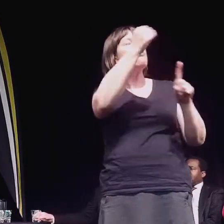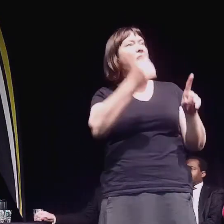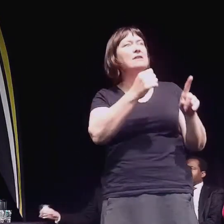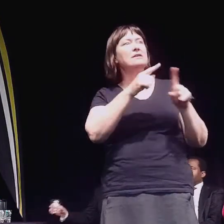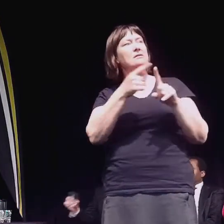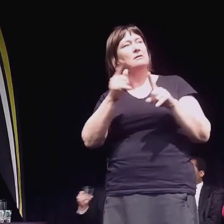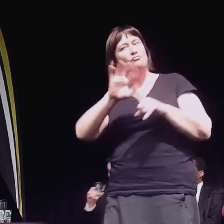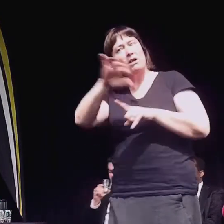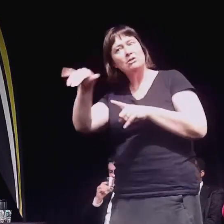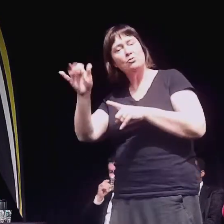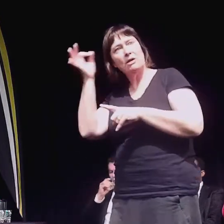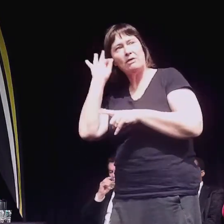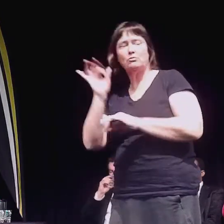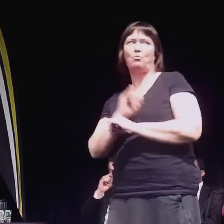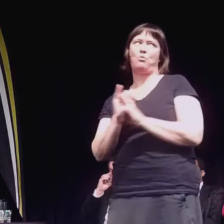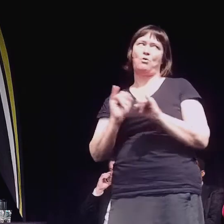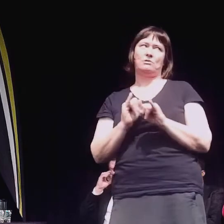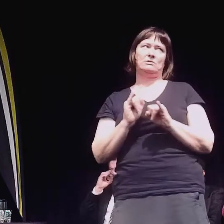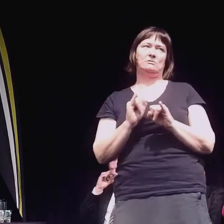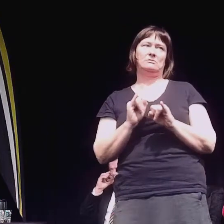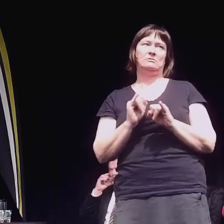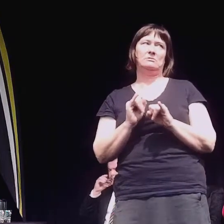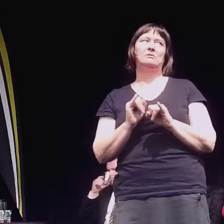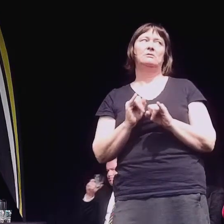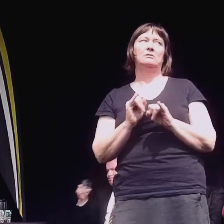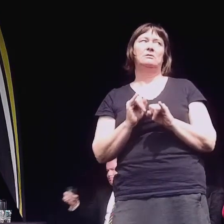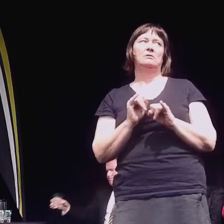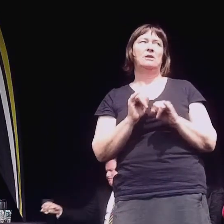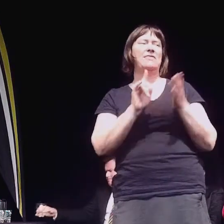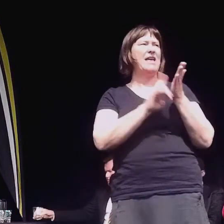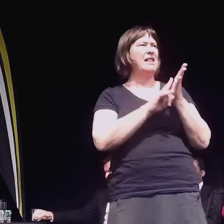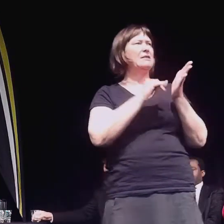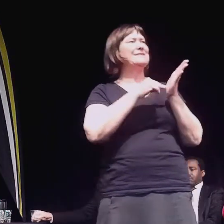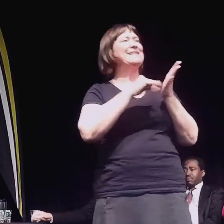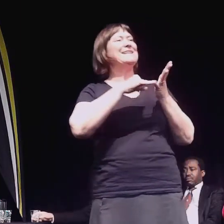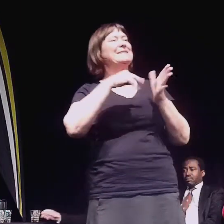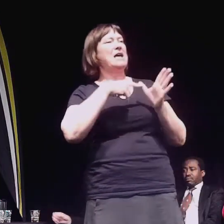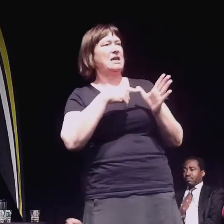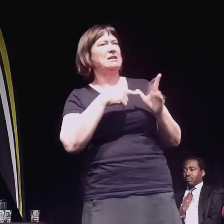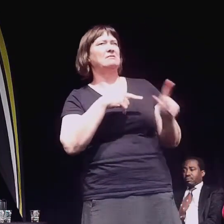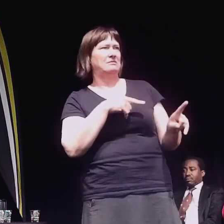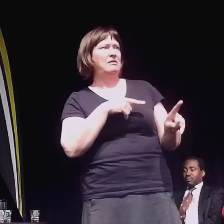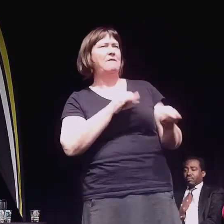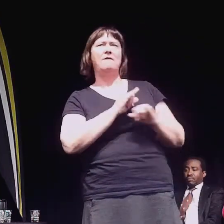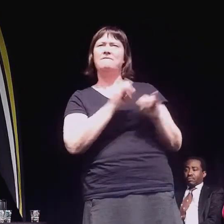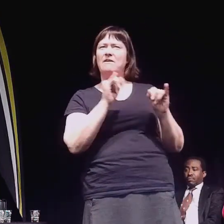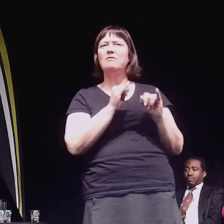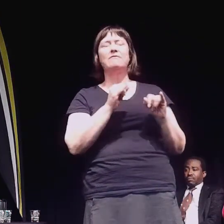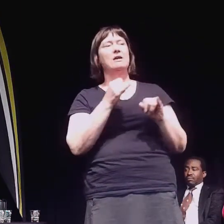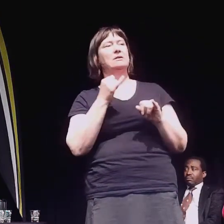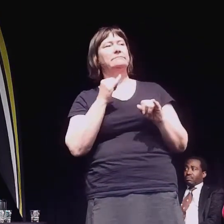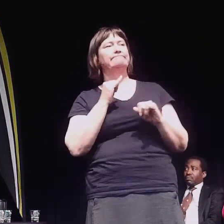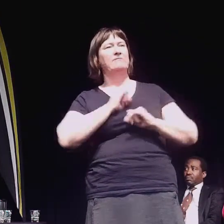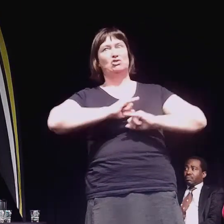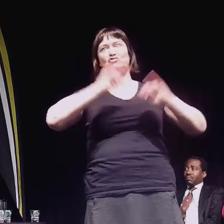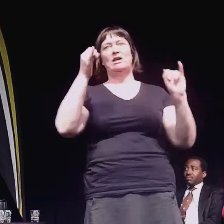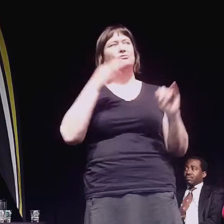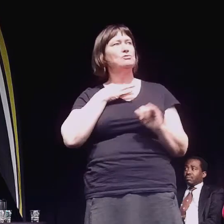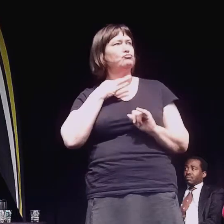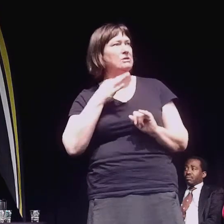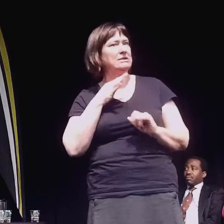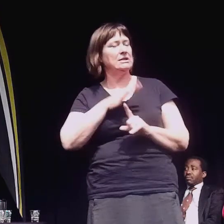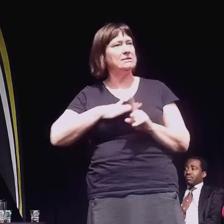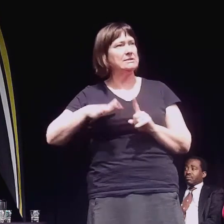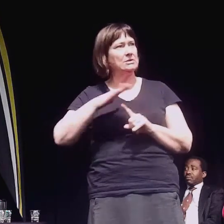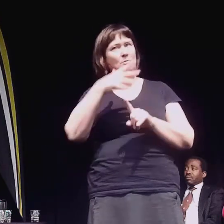the Regional Council and with LTSA. These are very, very, it's a very, very dangerous, very, very scary situation